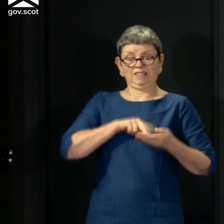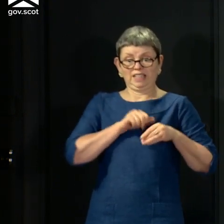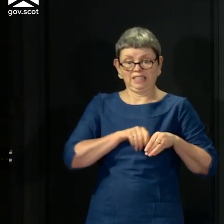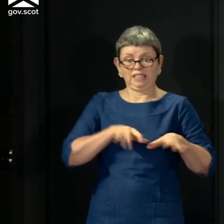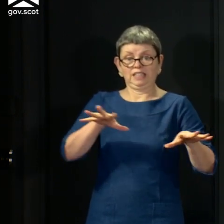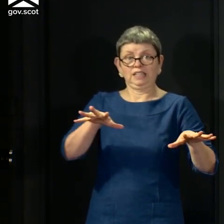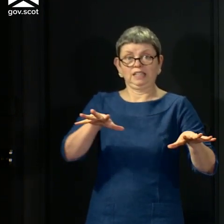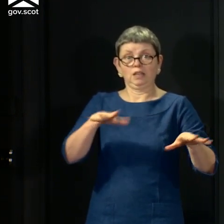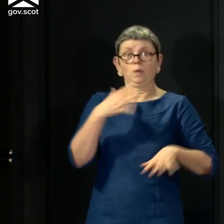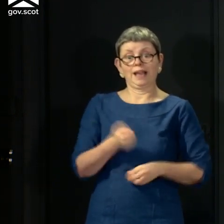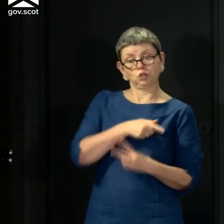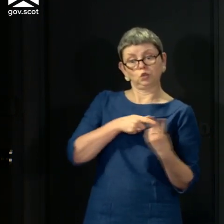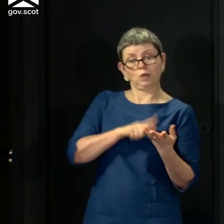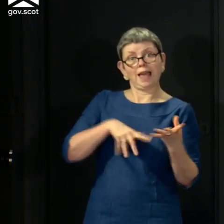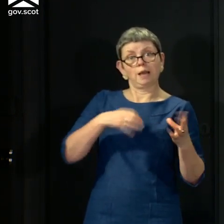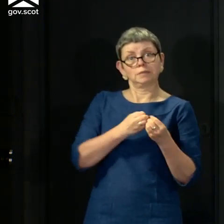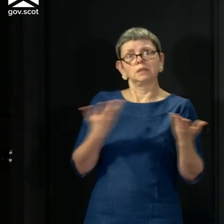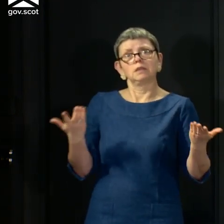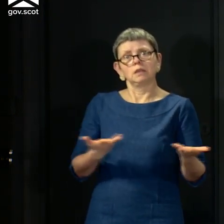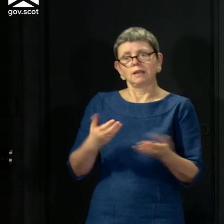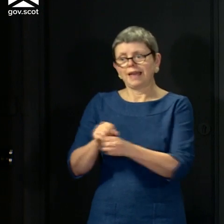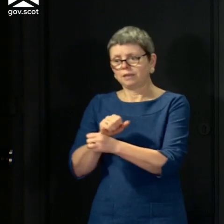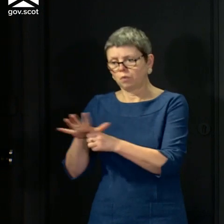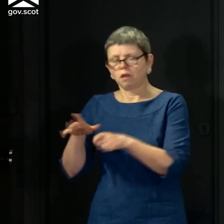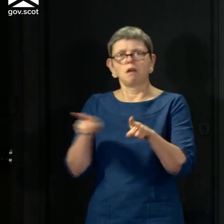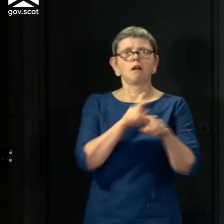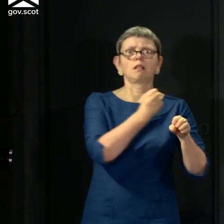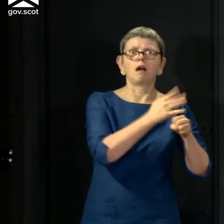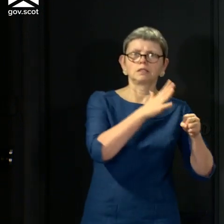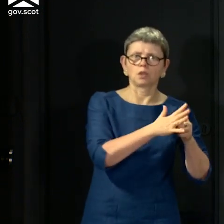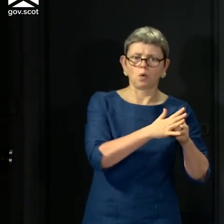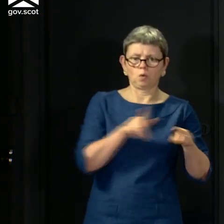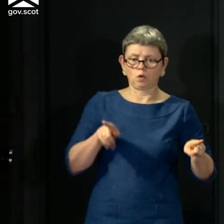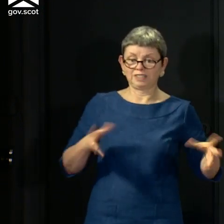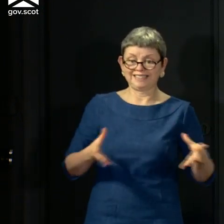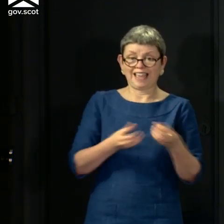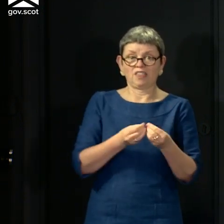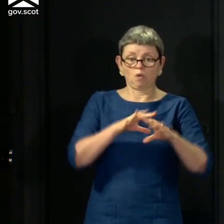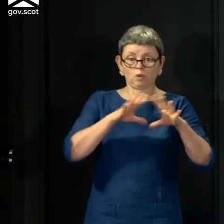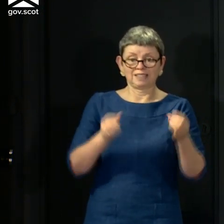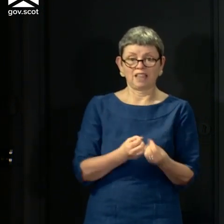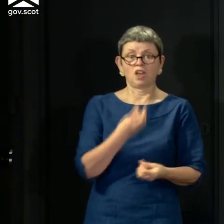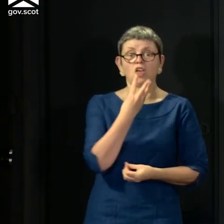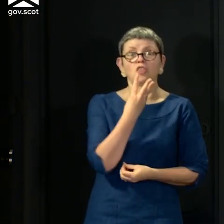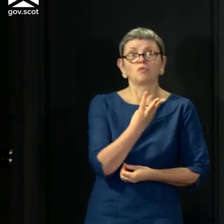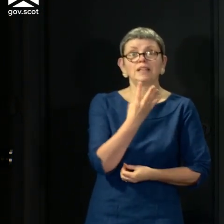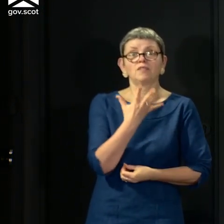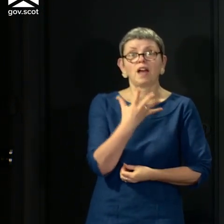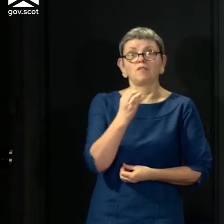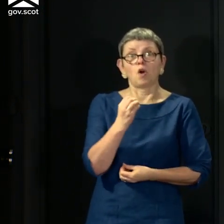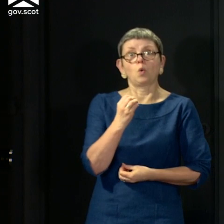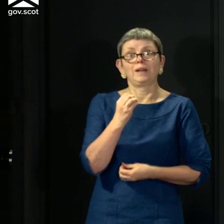had two NHS labs, one in Glasgow, one in Edinburgh, that between them could do 350 tests a day.